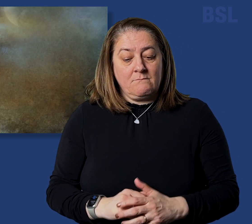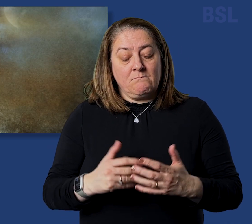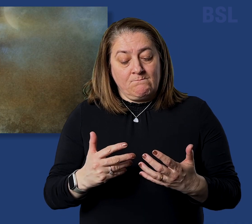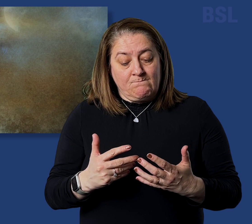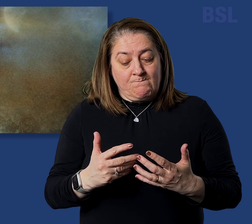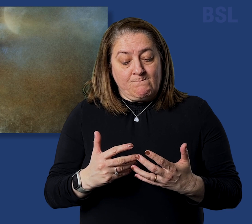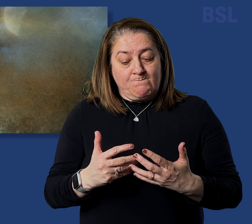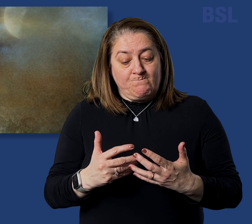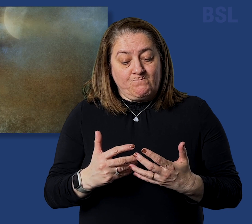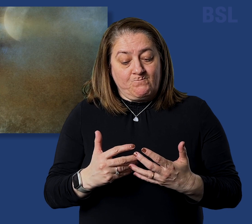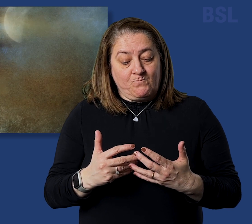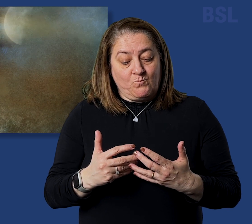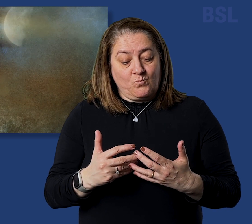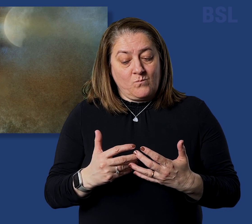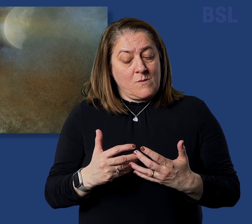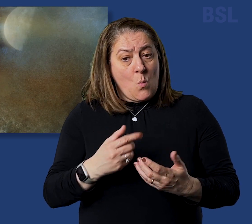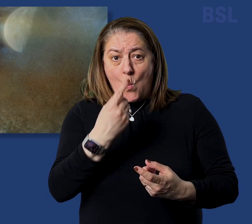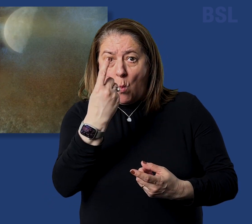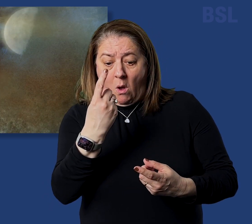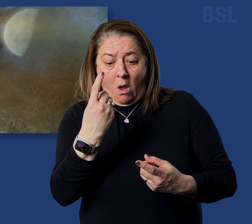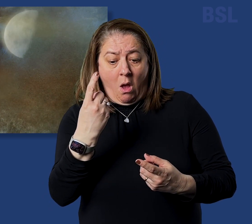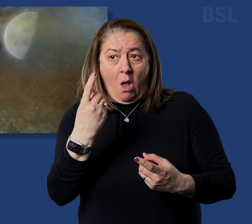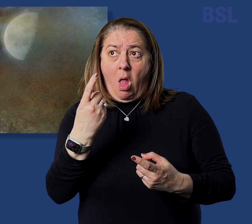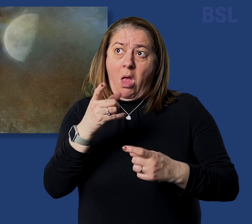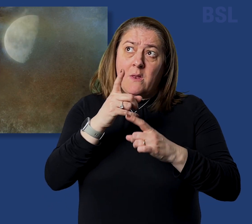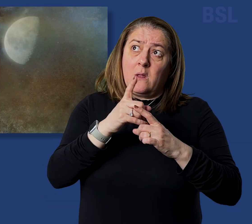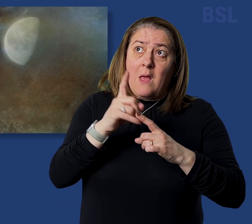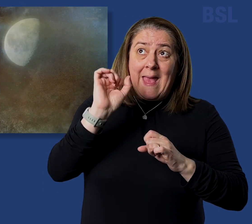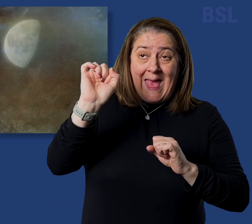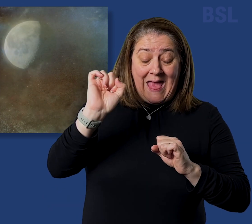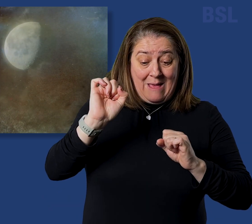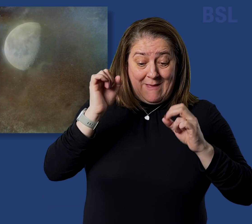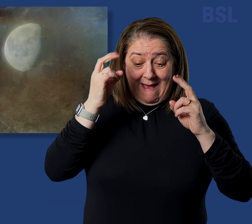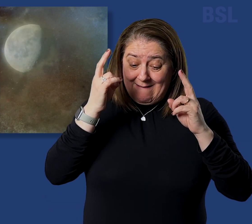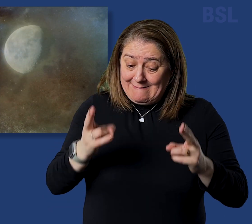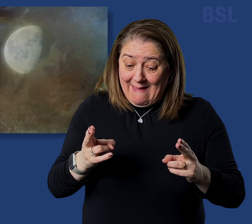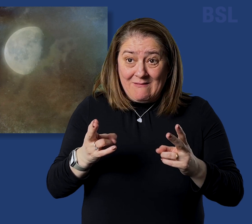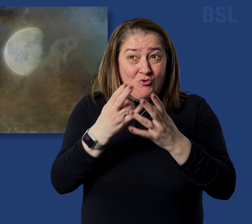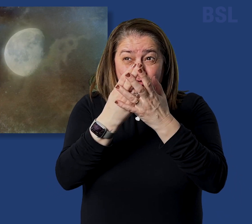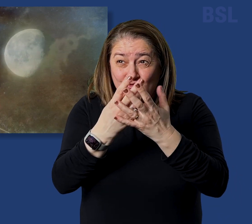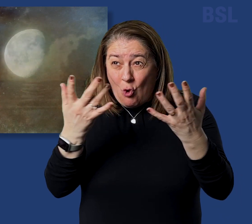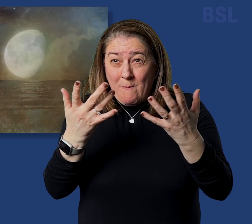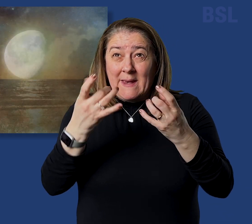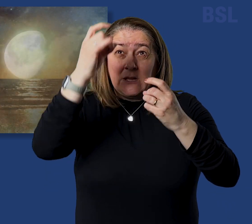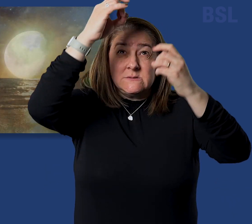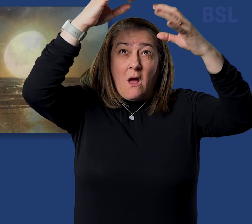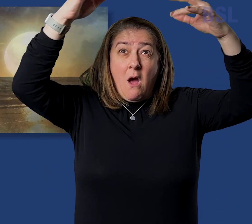Therefore sprang there even of one, and him as good as dead, so many as the stars of the